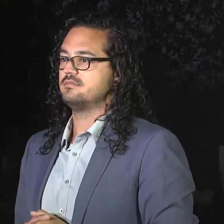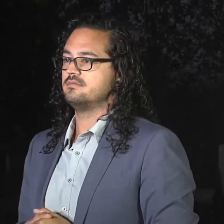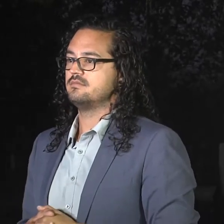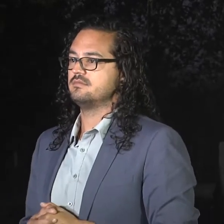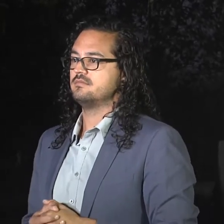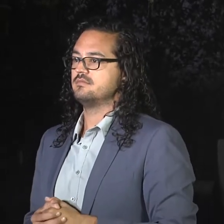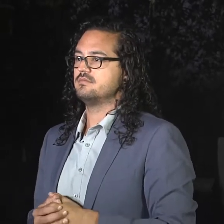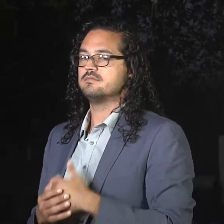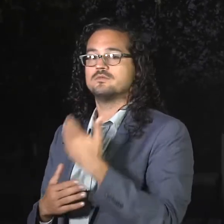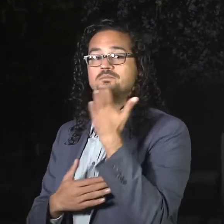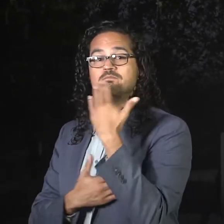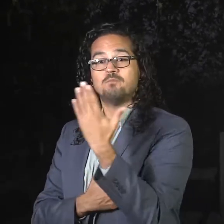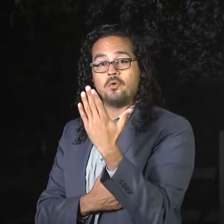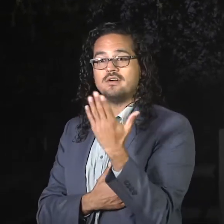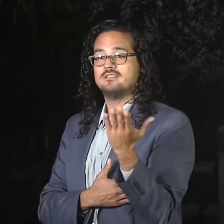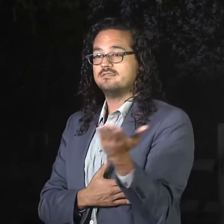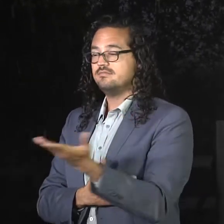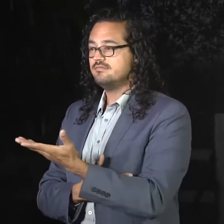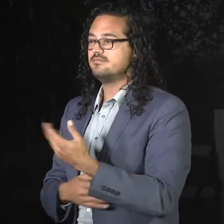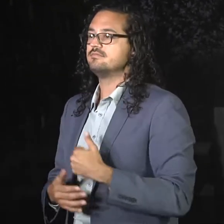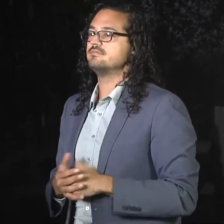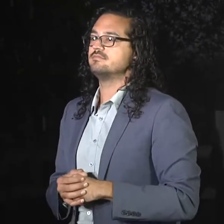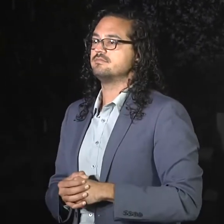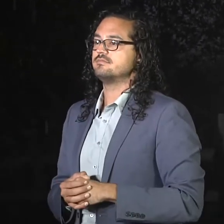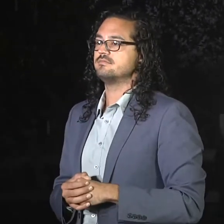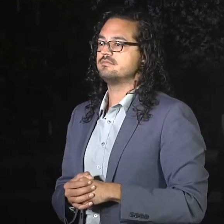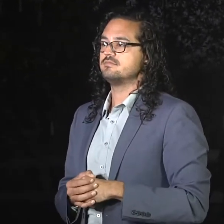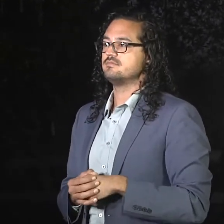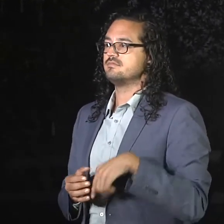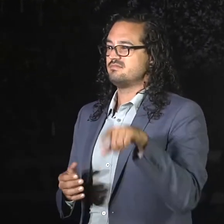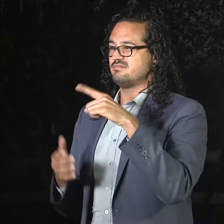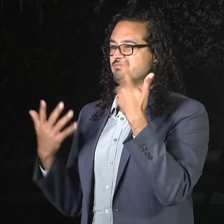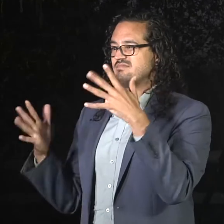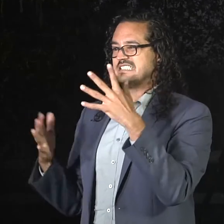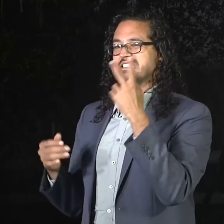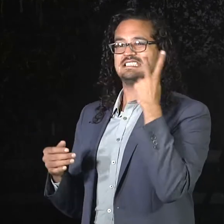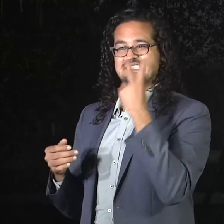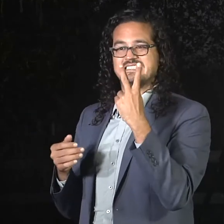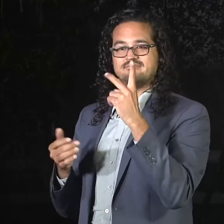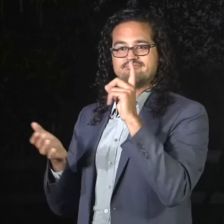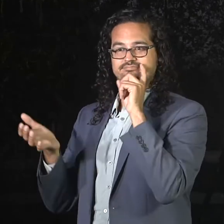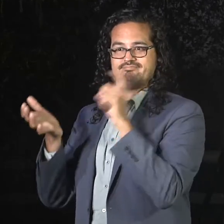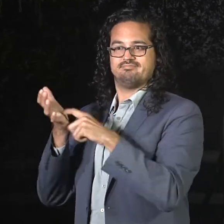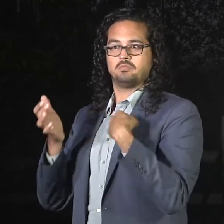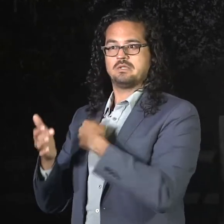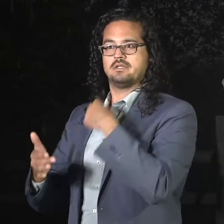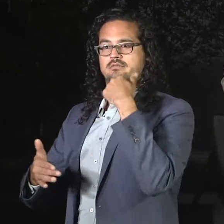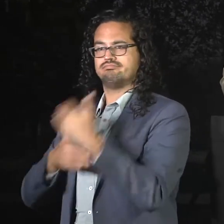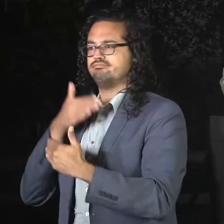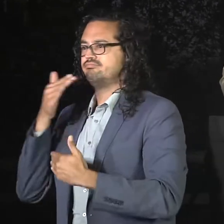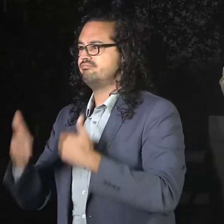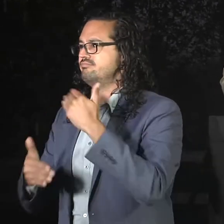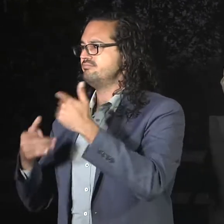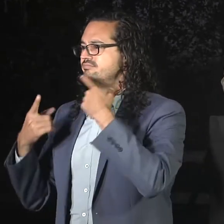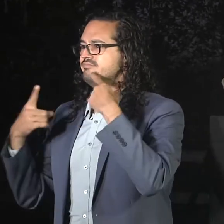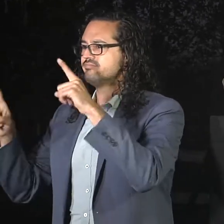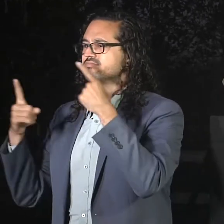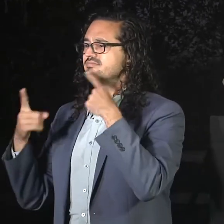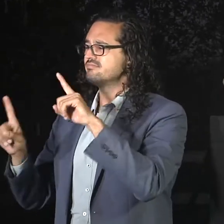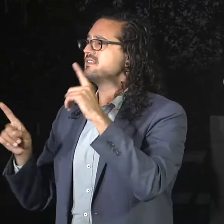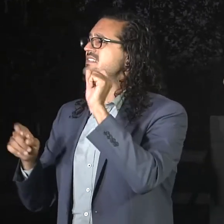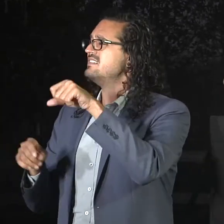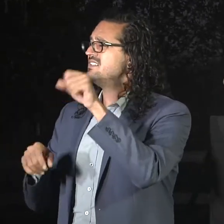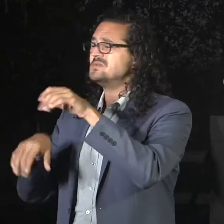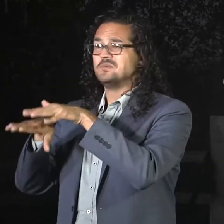Good morning. As you see, we're starting to make some progress. Though it's slow and methodical, it is happening.